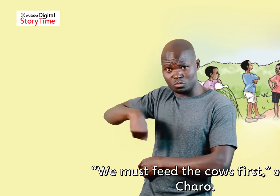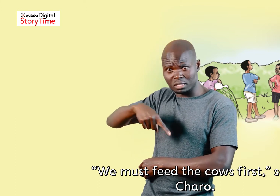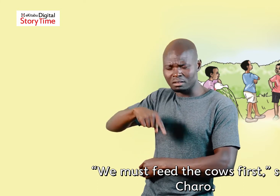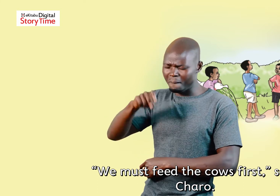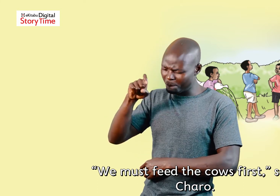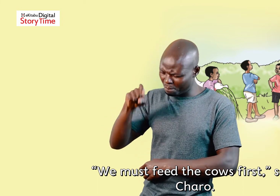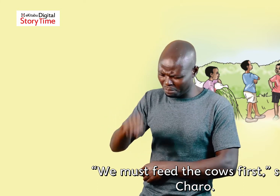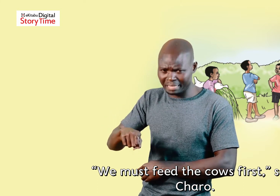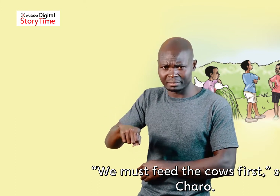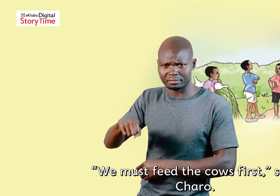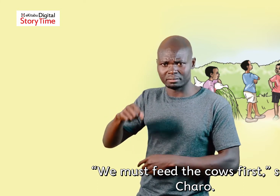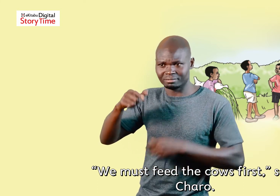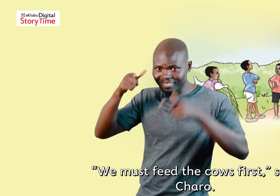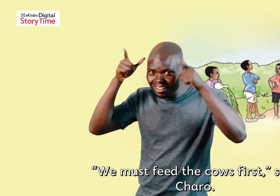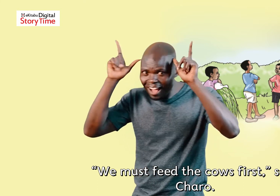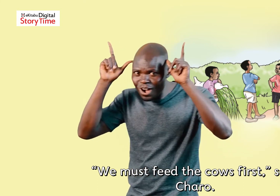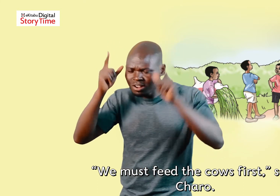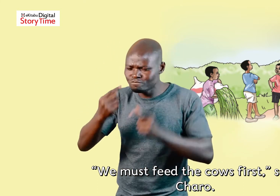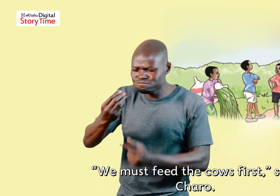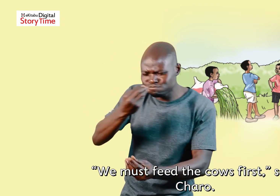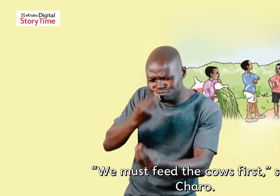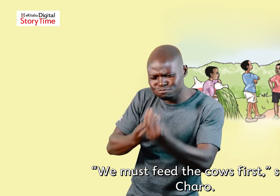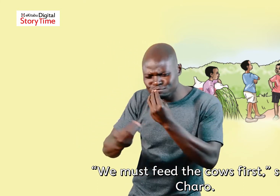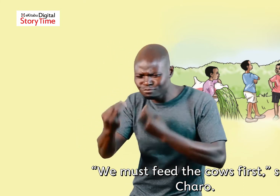We must feed the cows first Says Charo